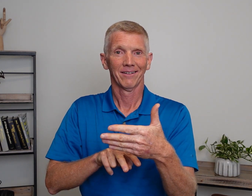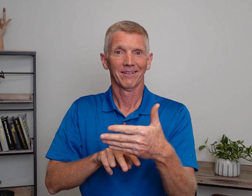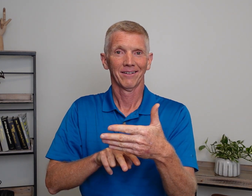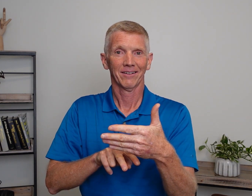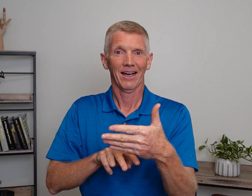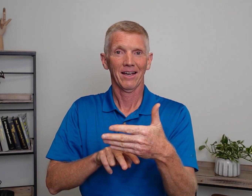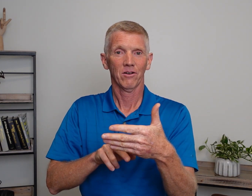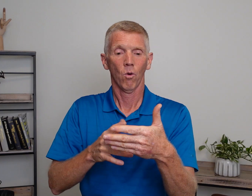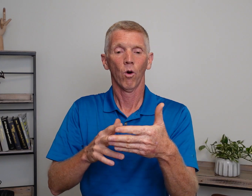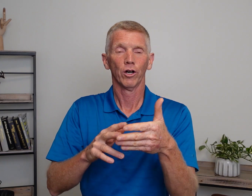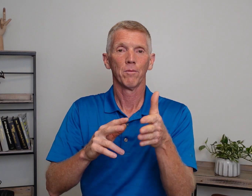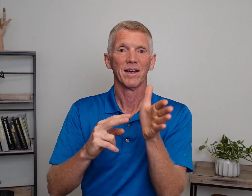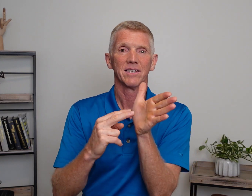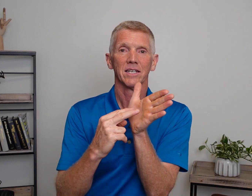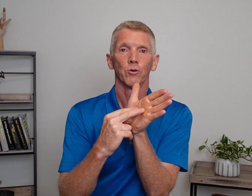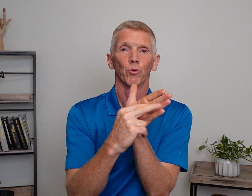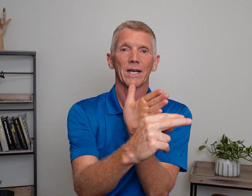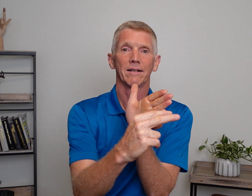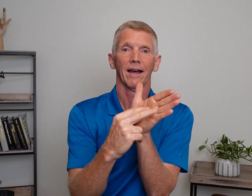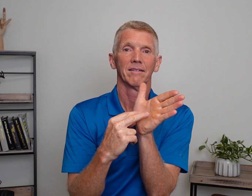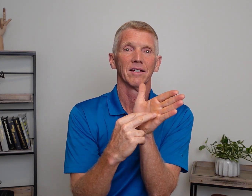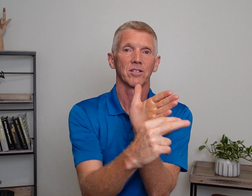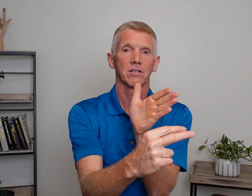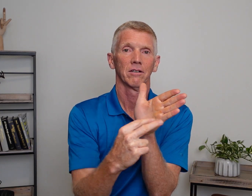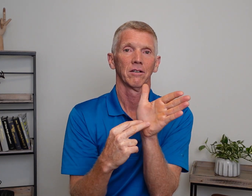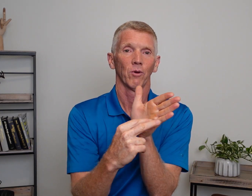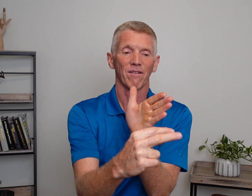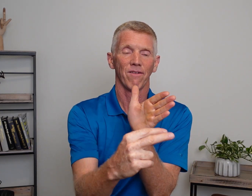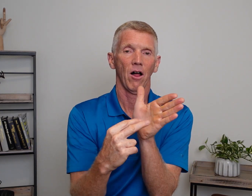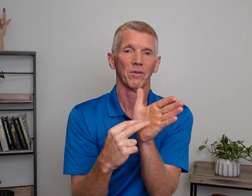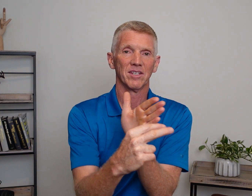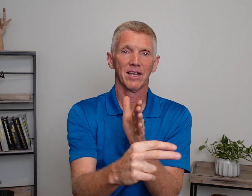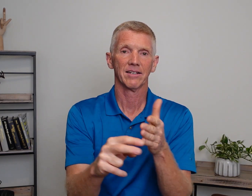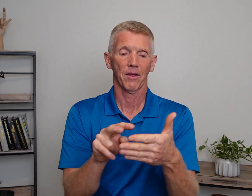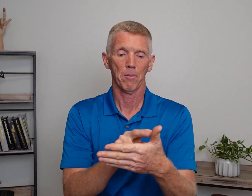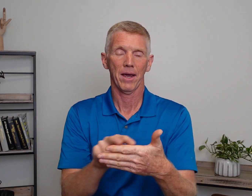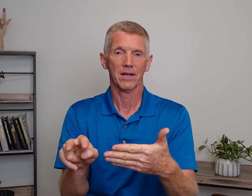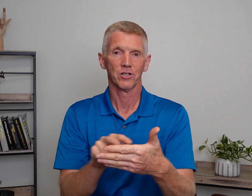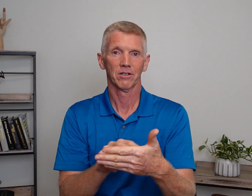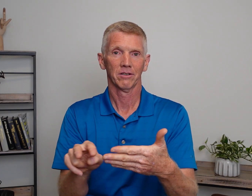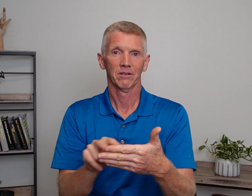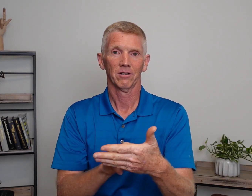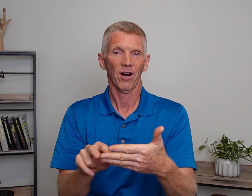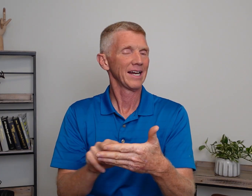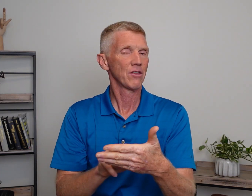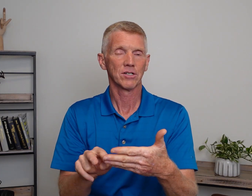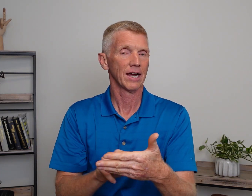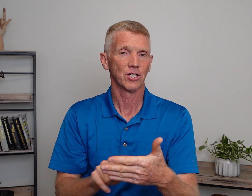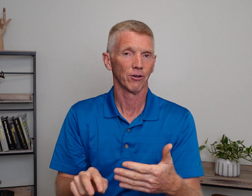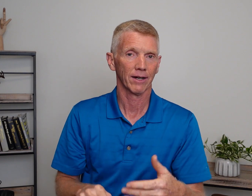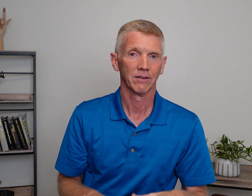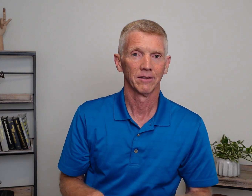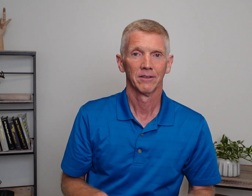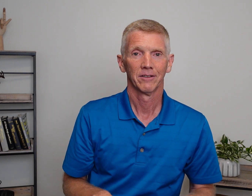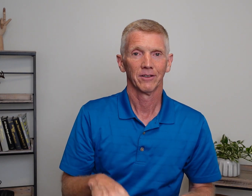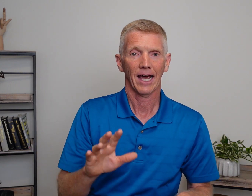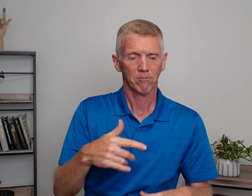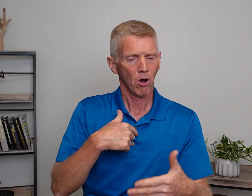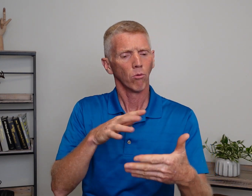Okay? Or you might see read like this. Right? Following the sentence on the page. Right? Either sign is correct. Okay? Oh,